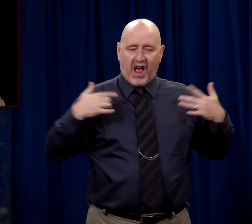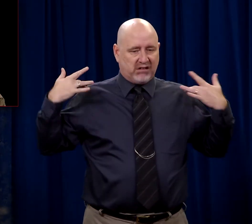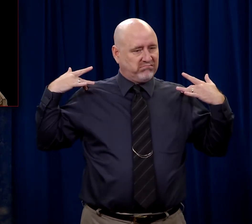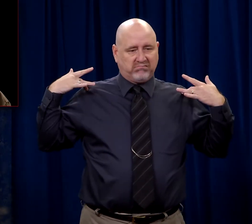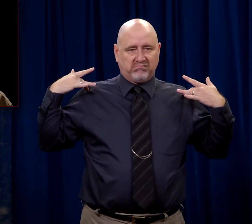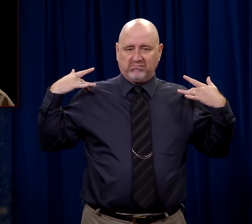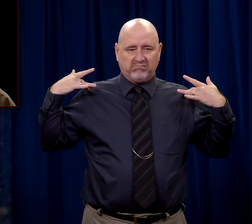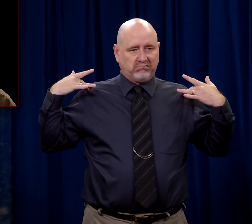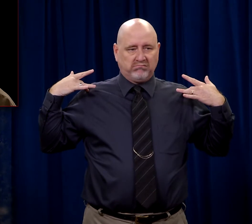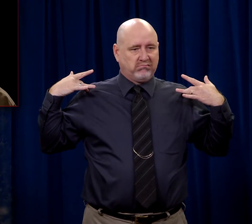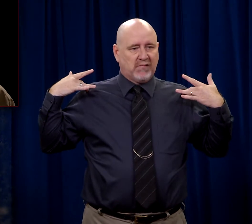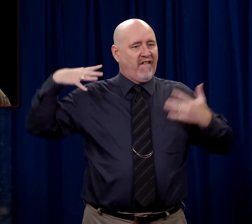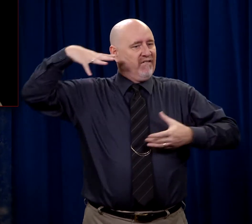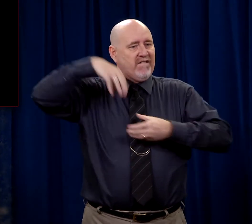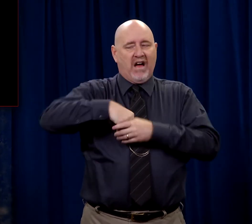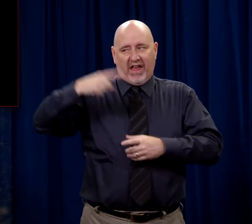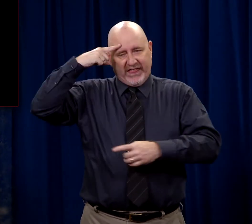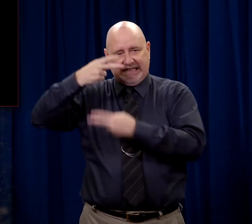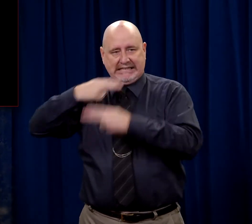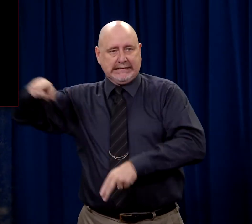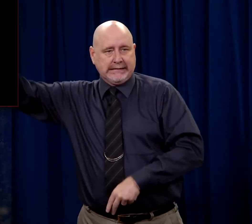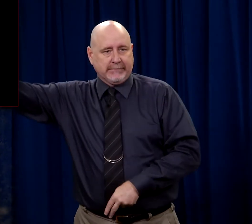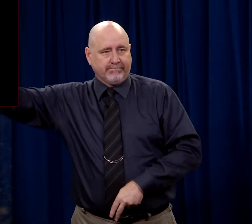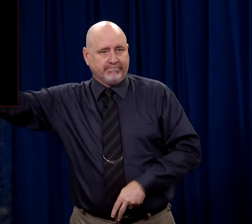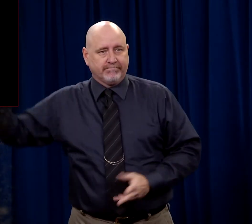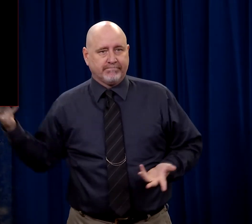the record, I want everybody to know that I think he's innocent.